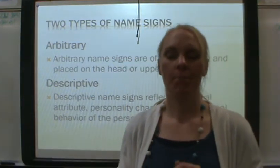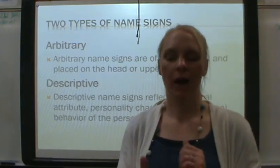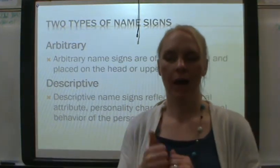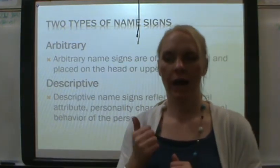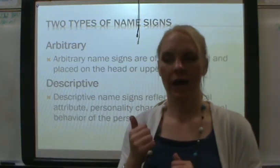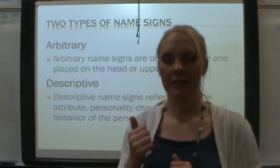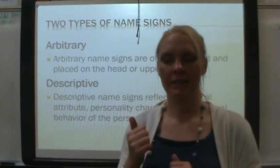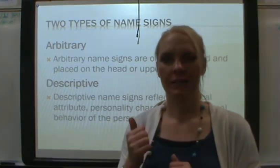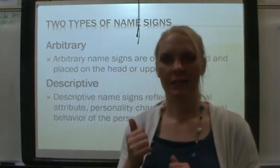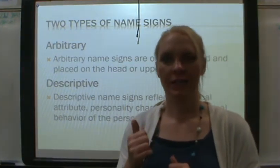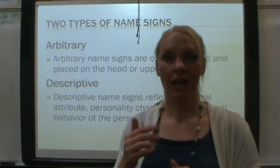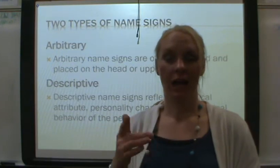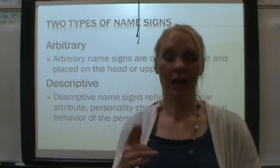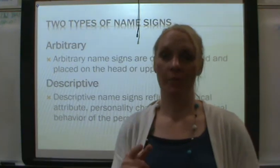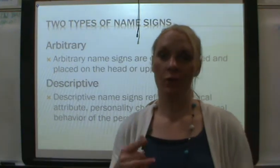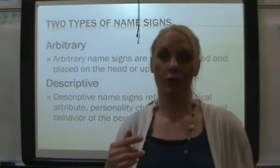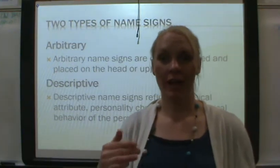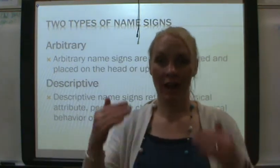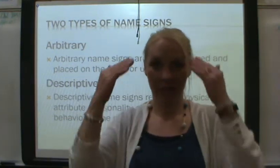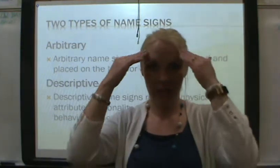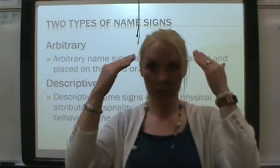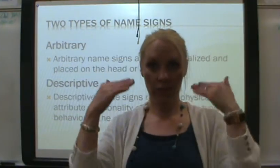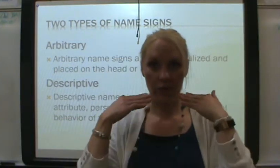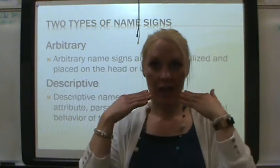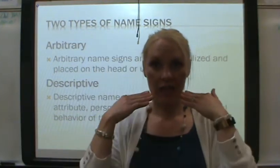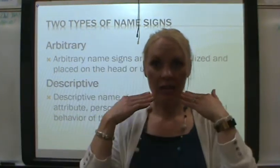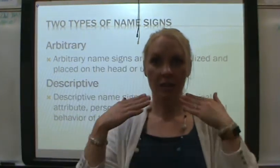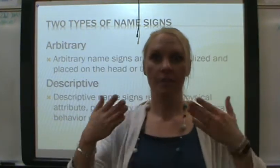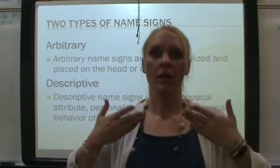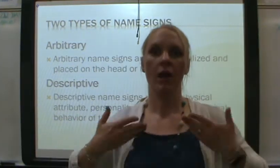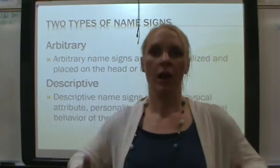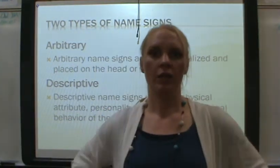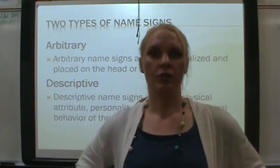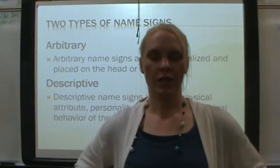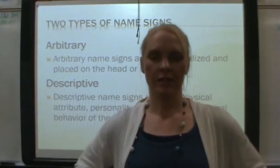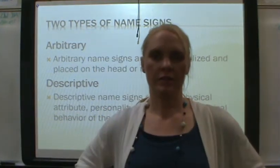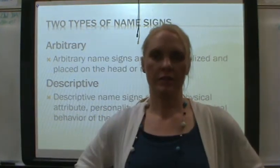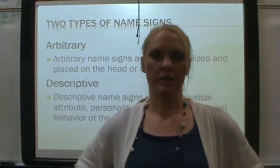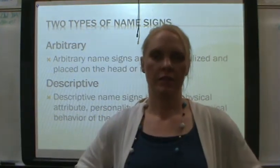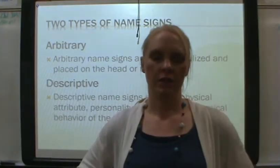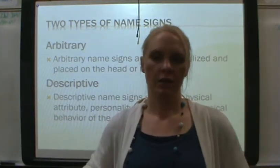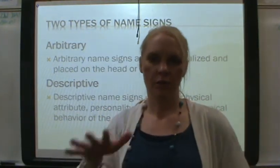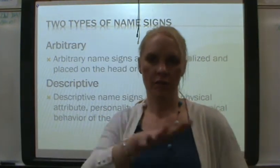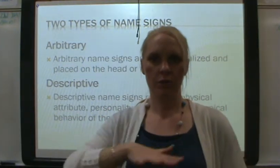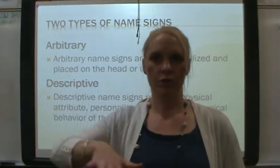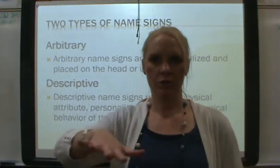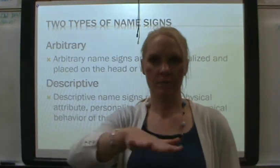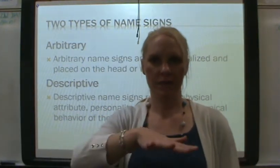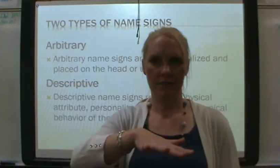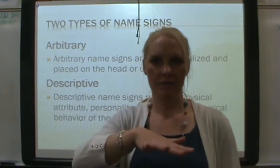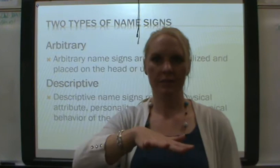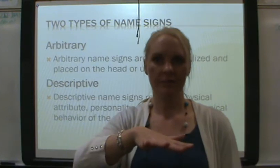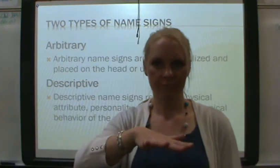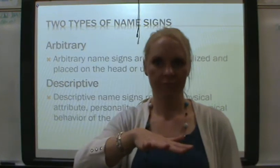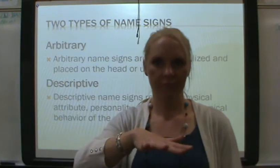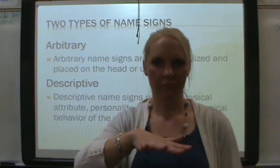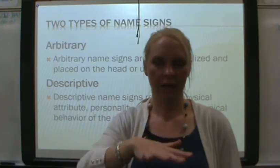but, um, you could have it anywhere in your head. On your chest. Or in neutral space. Okay?